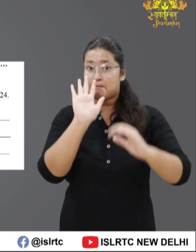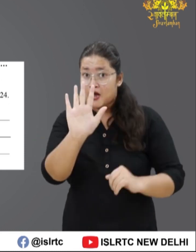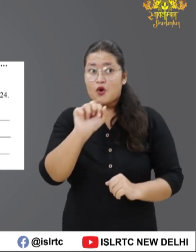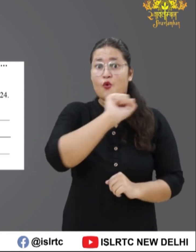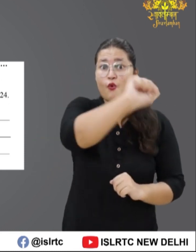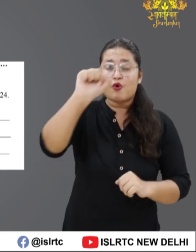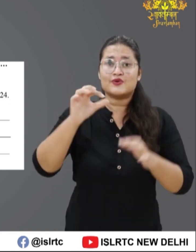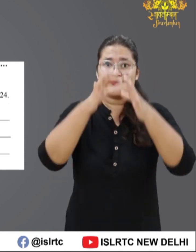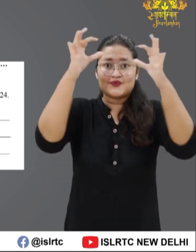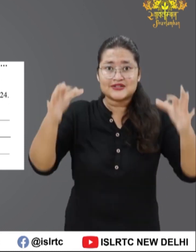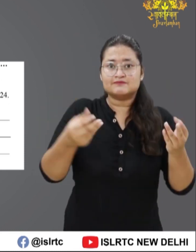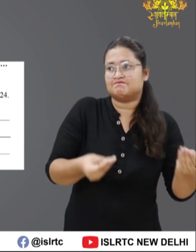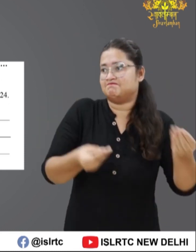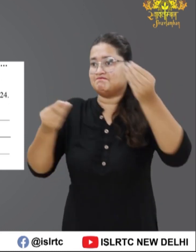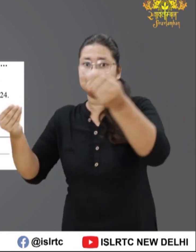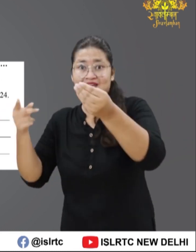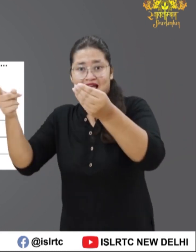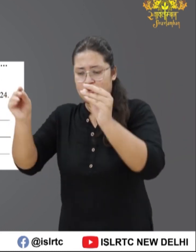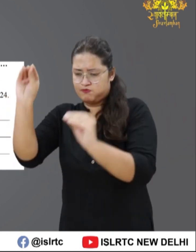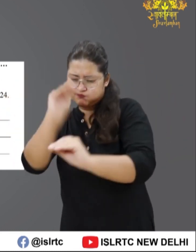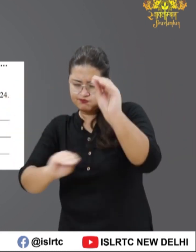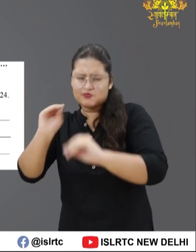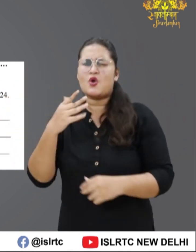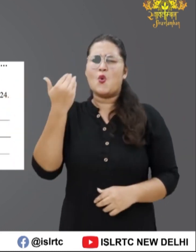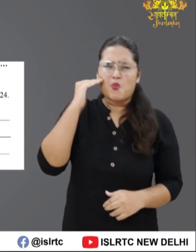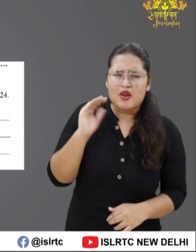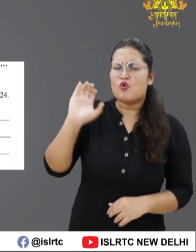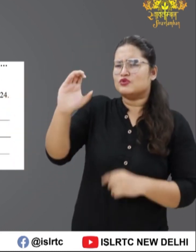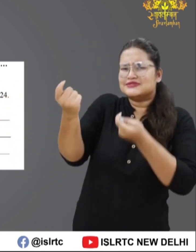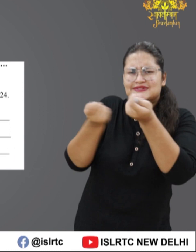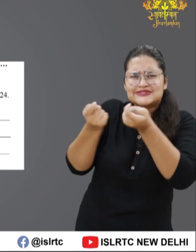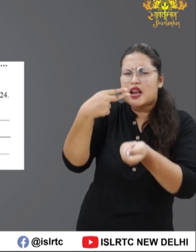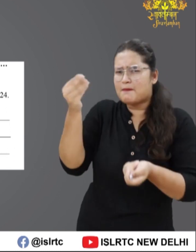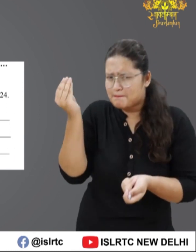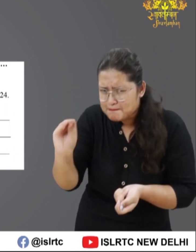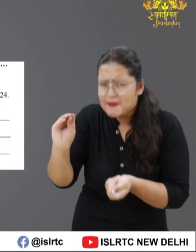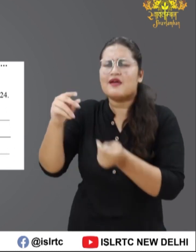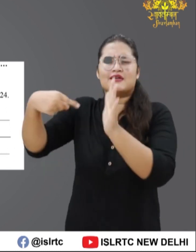coordinator for further processing, including their signatures and other required details.